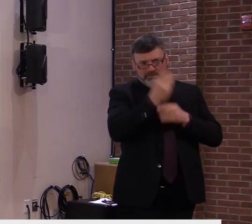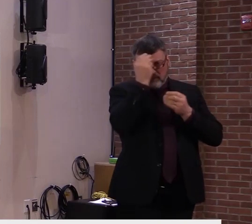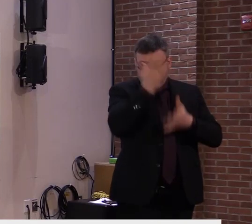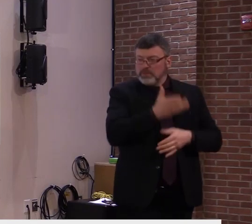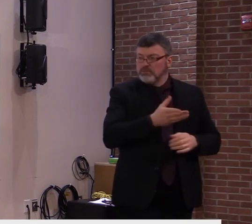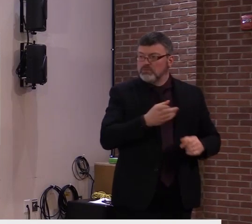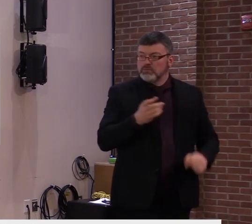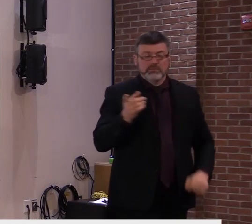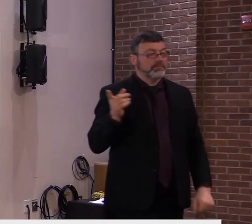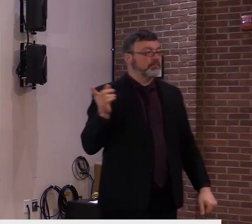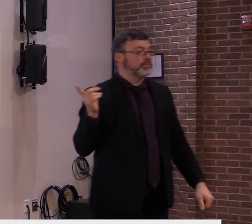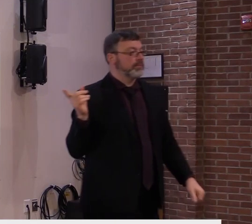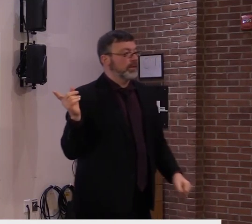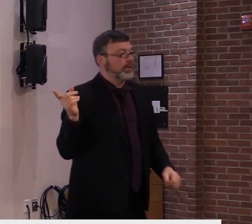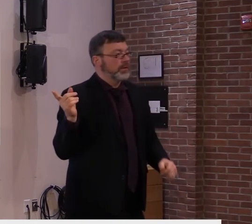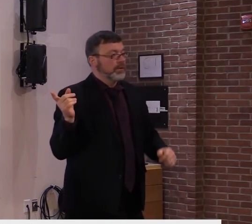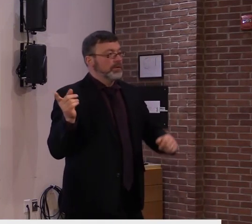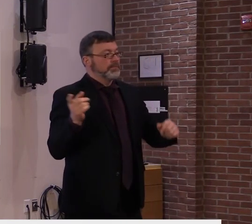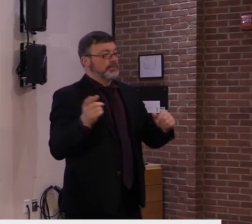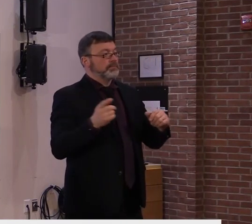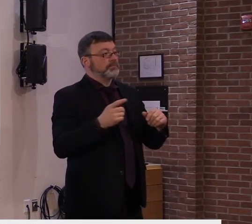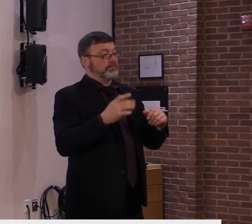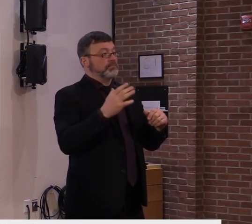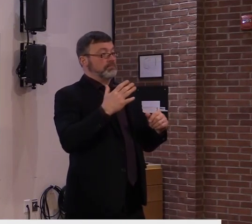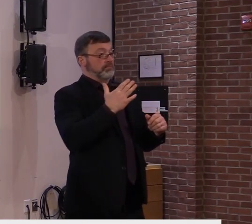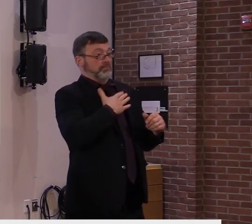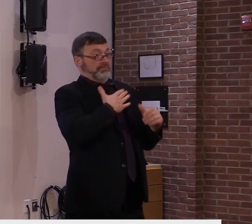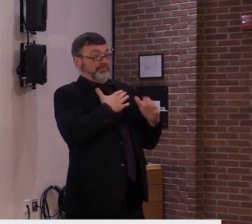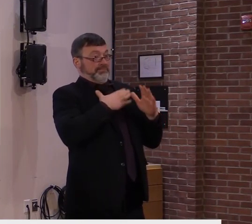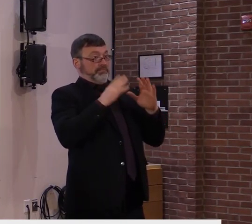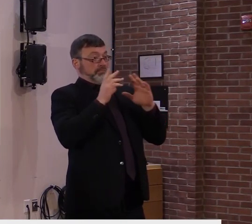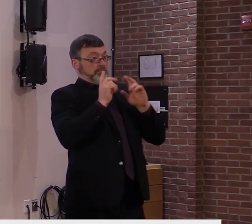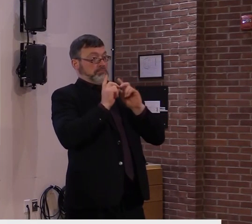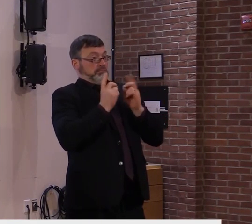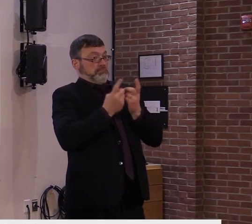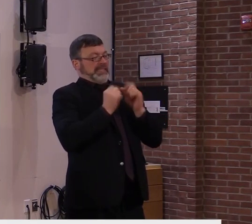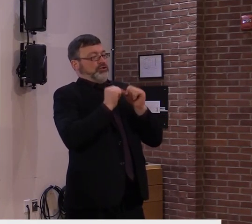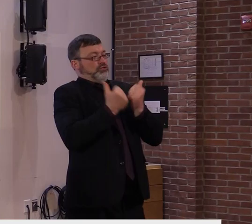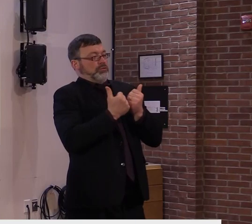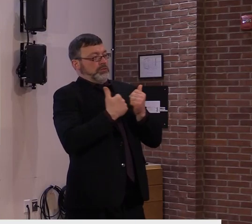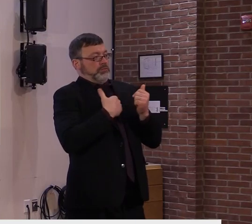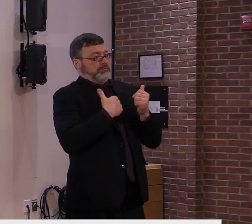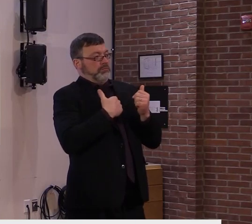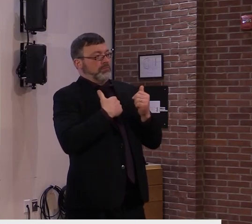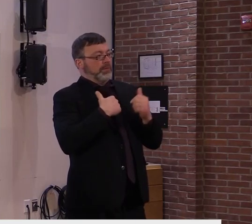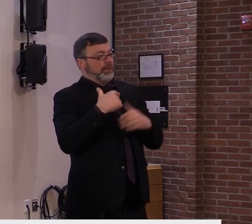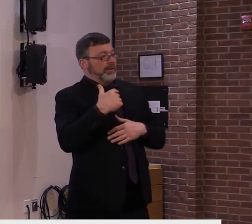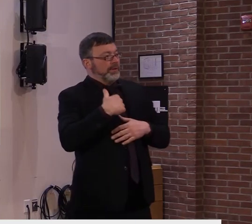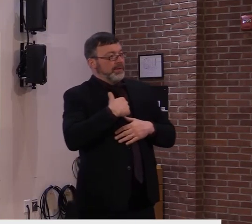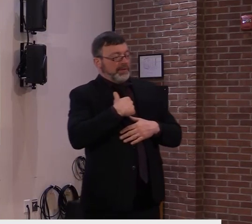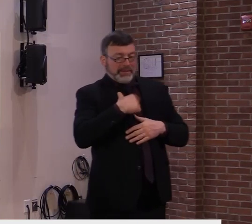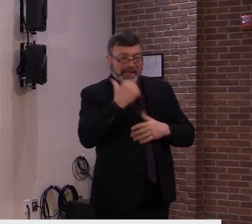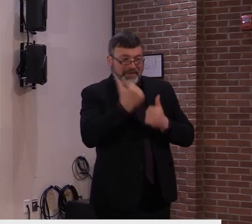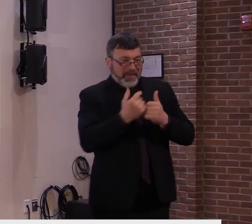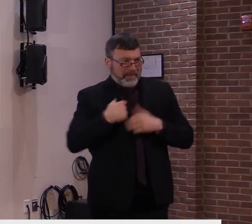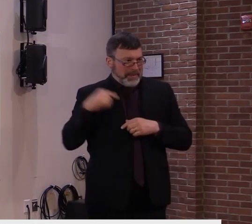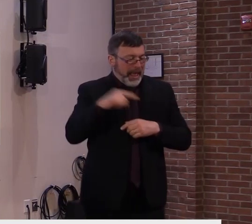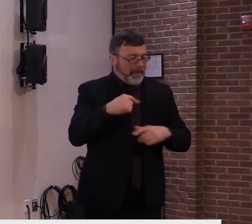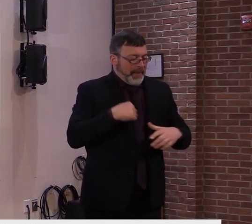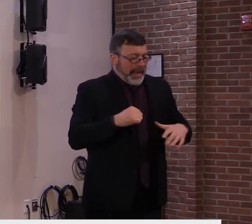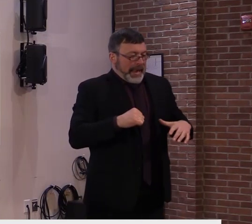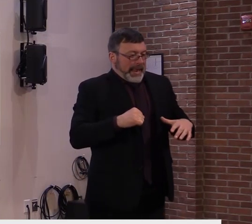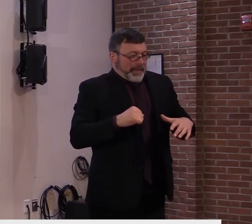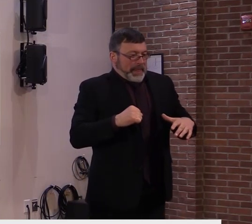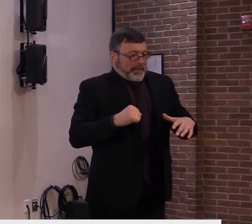Lisa, my agency holds her breath every time I come to the podium because they're so afraid I'm going to make